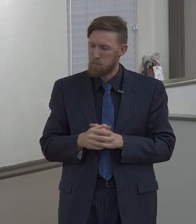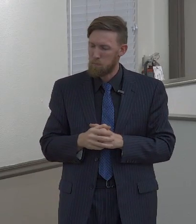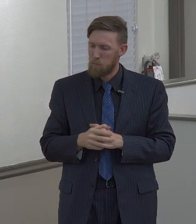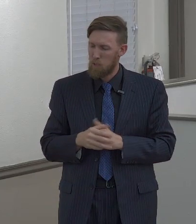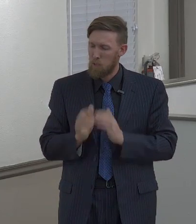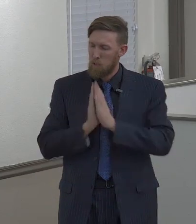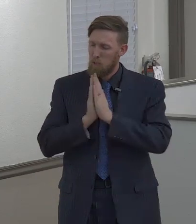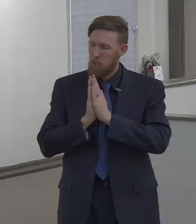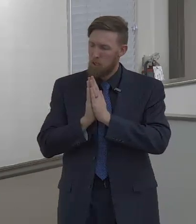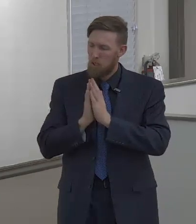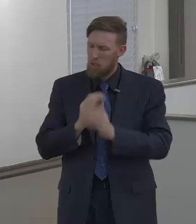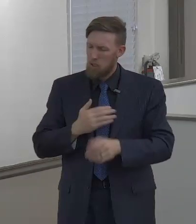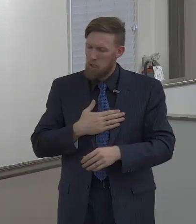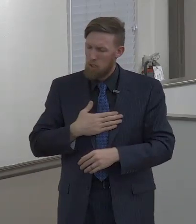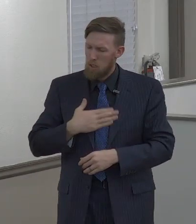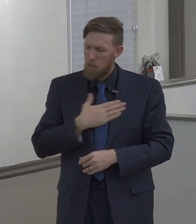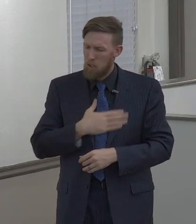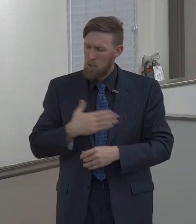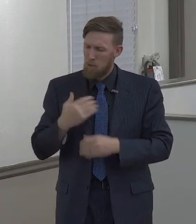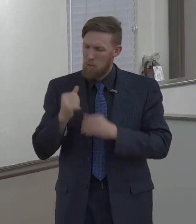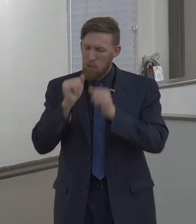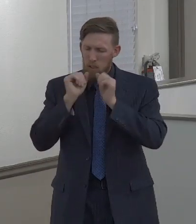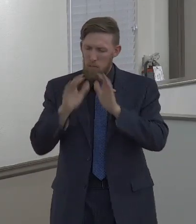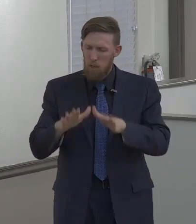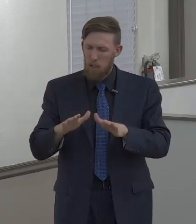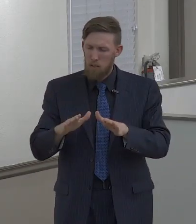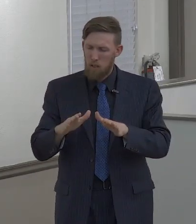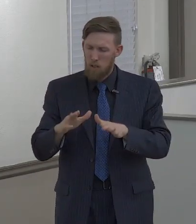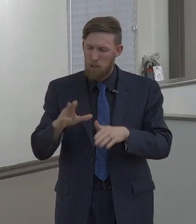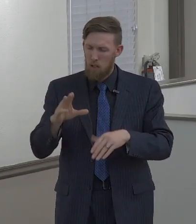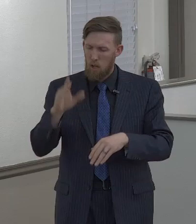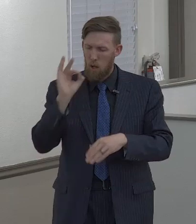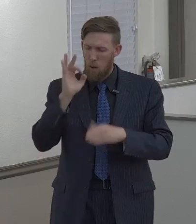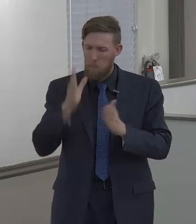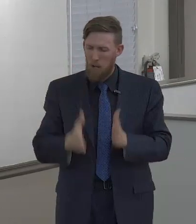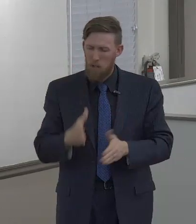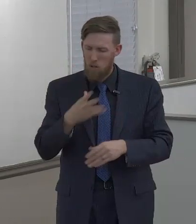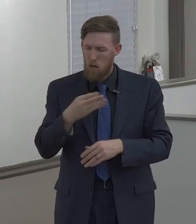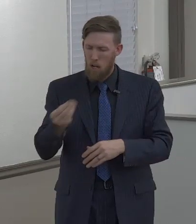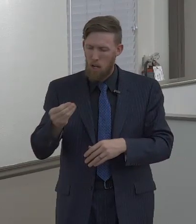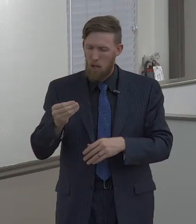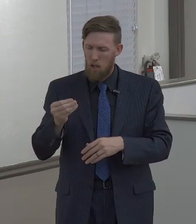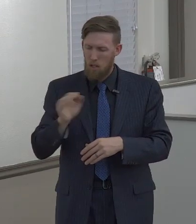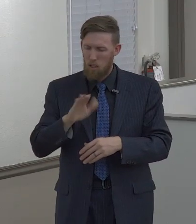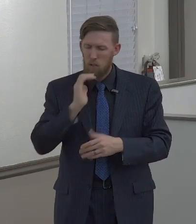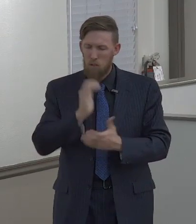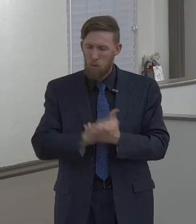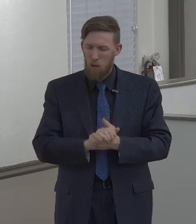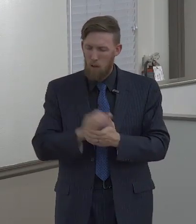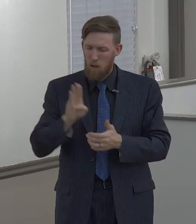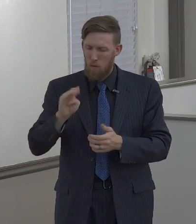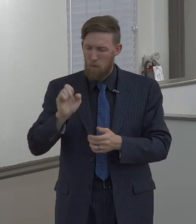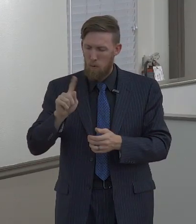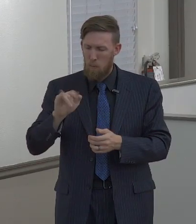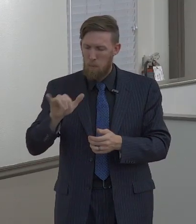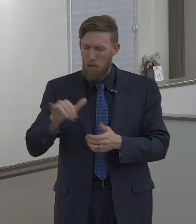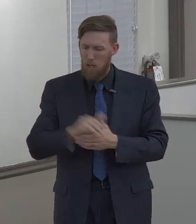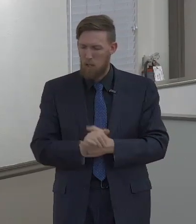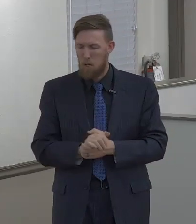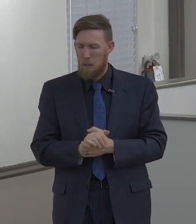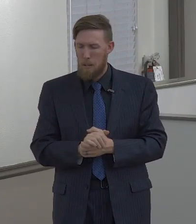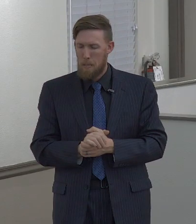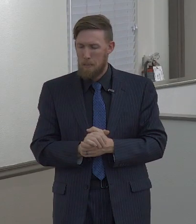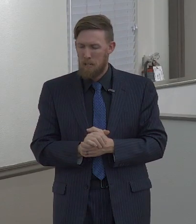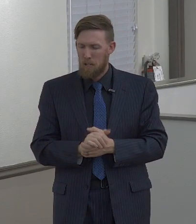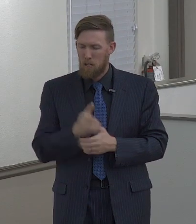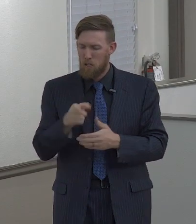Pastor and Mrs. Randall, and Lord, we just continue to lift them up to you. pray for Mrs. Randall, that you would just give comfort to her. pray that the